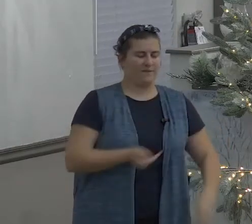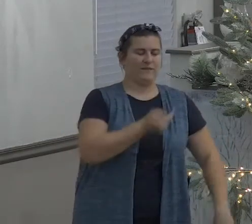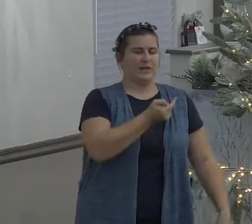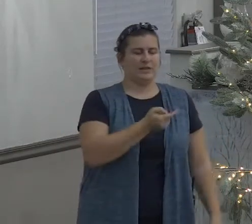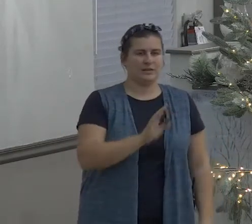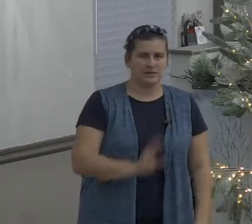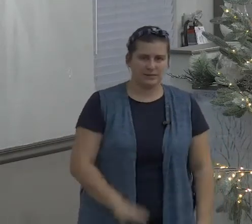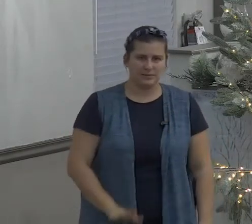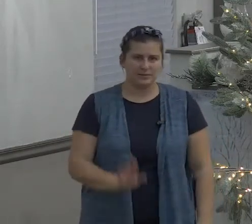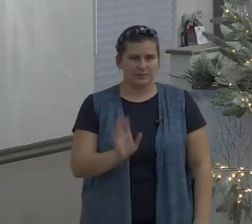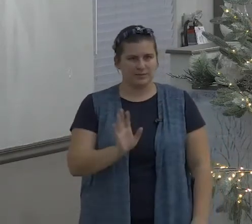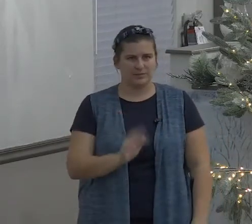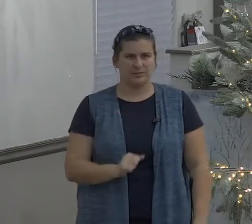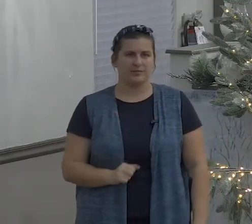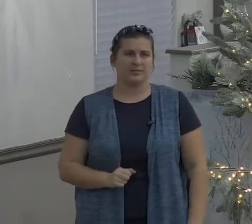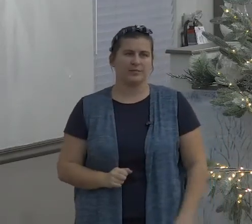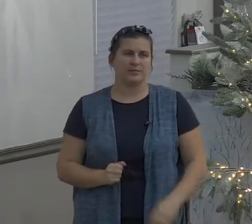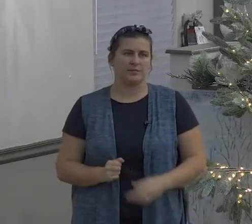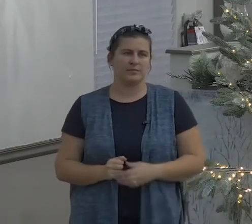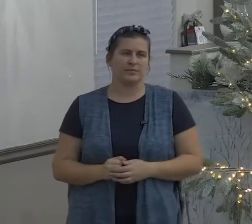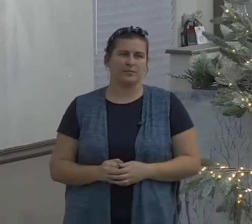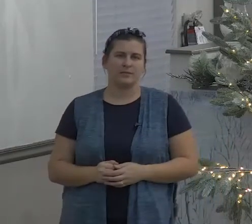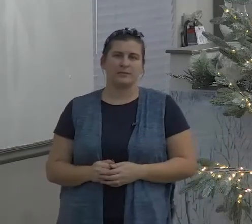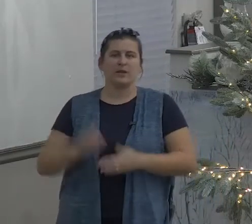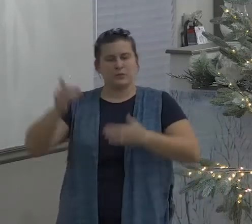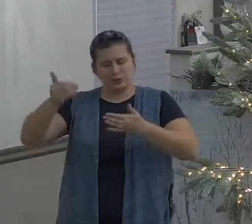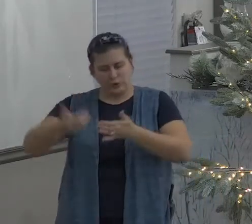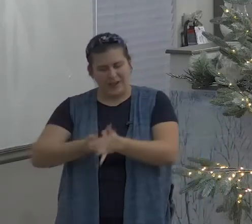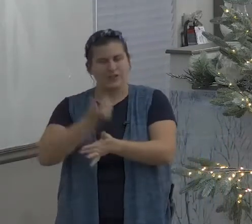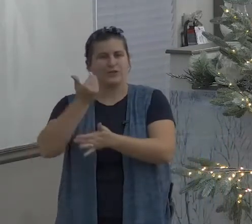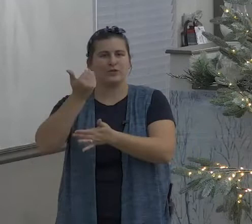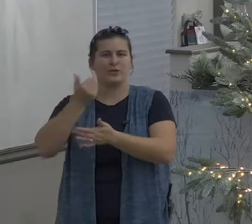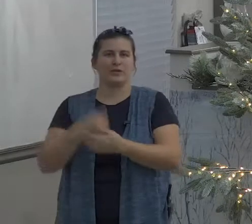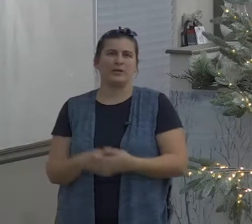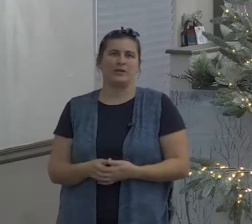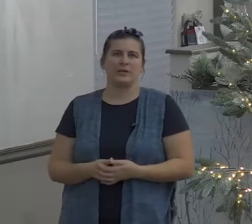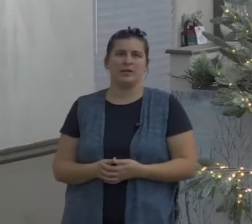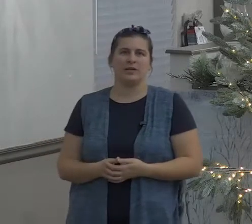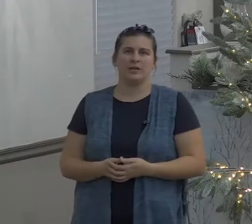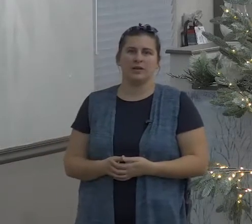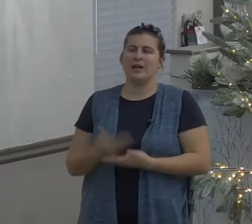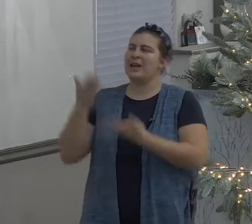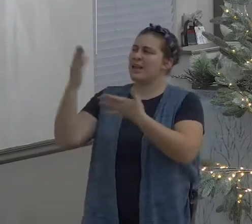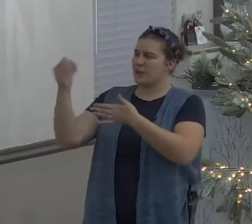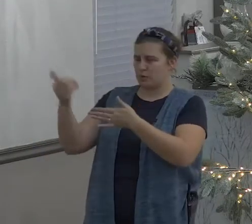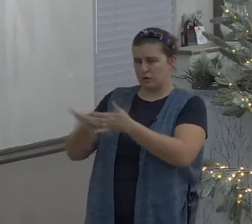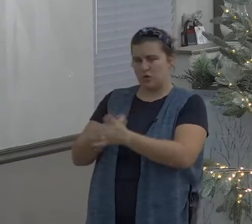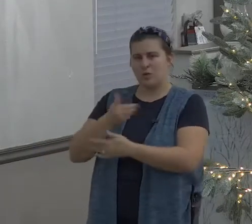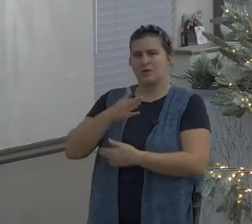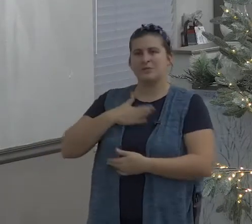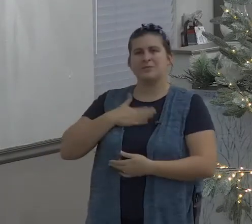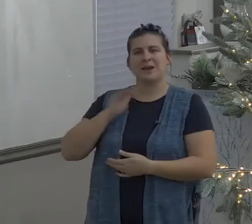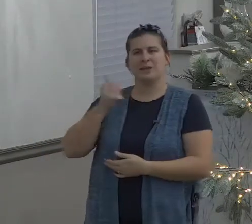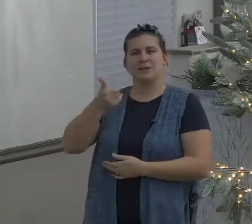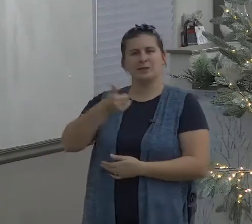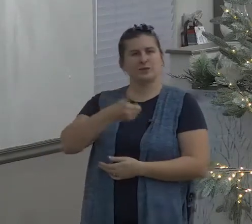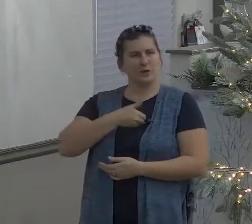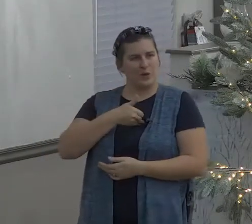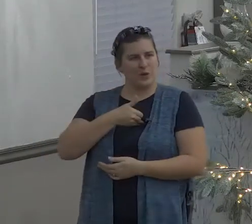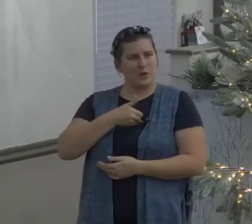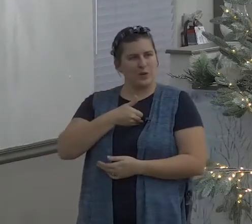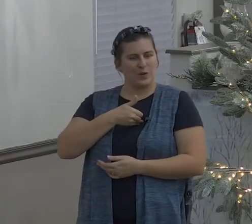we got to make sure we're not following the word the world in its emotions and and easy to offense